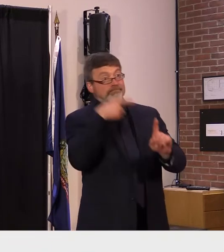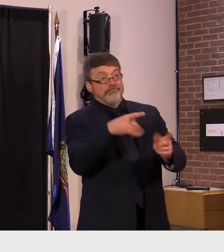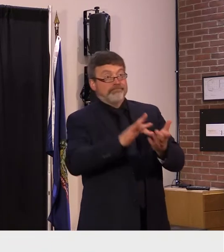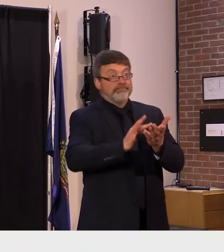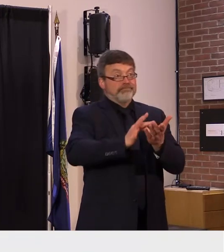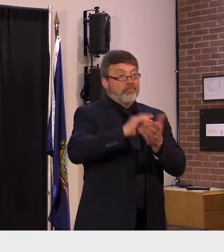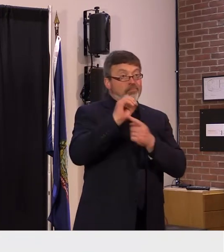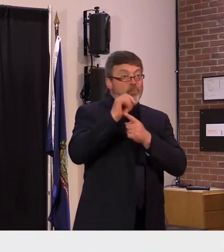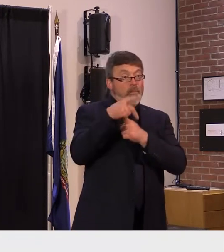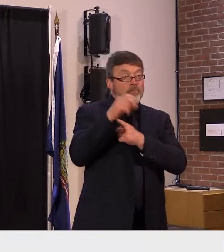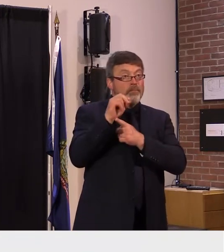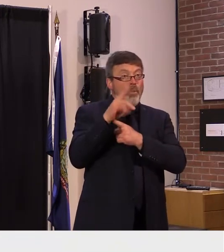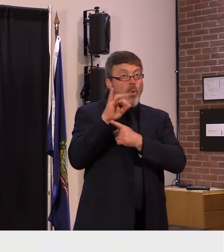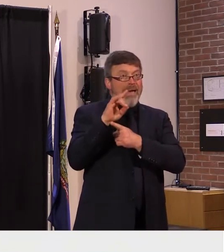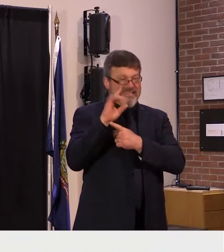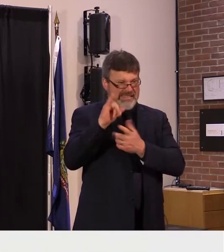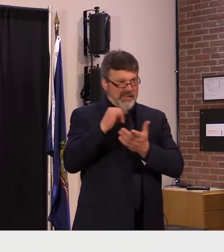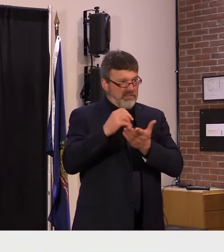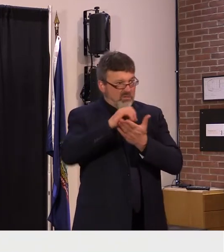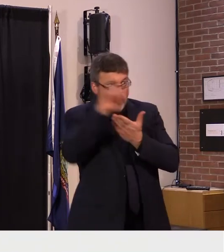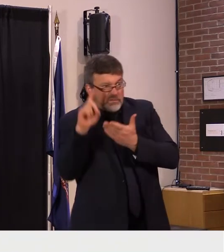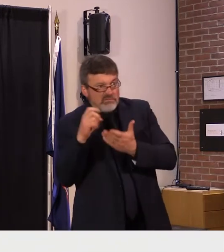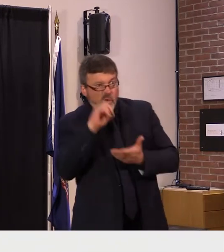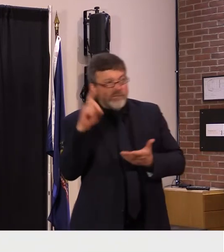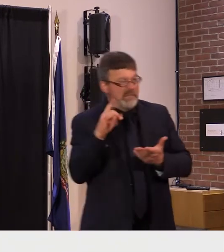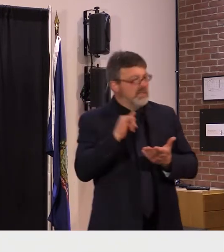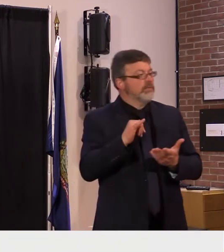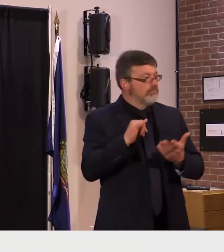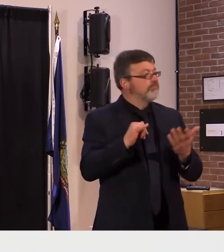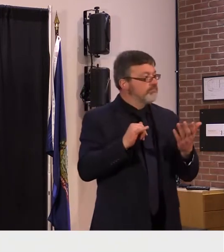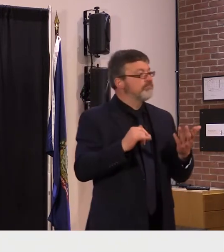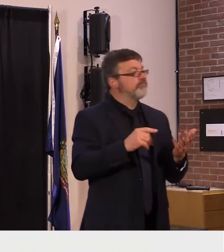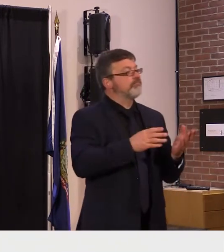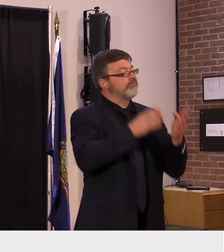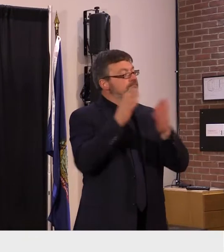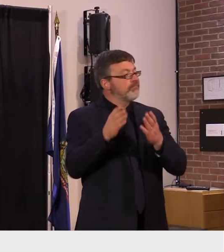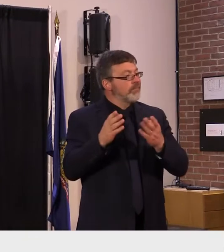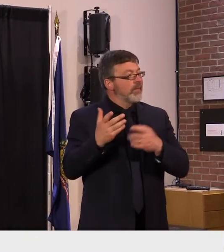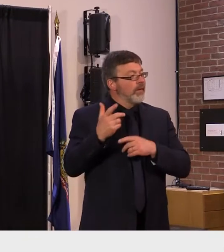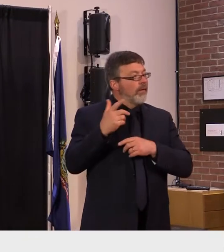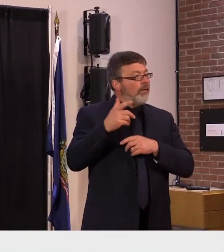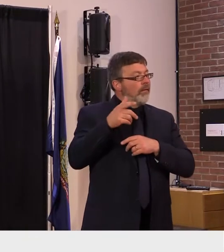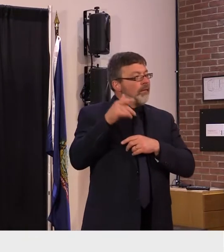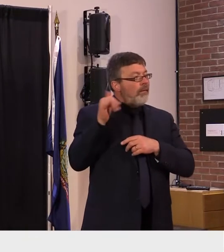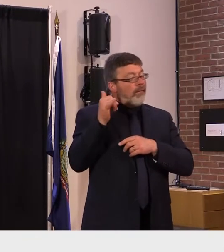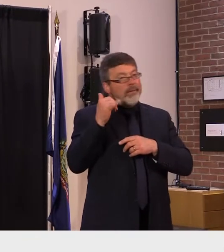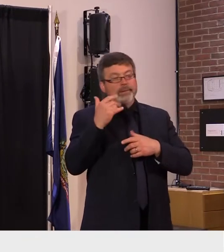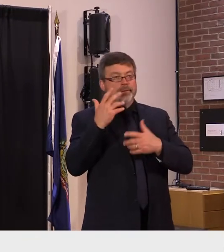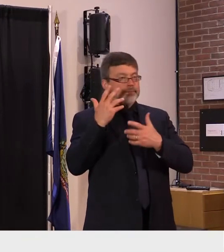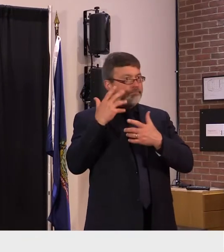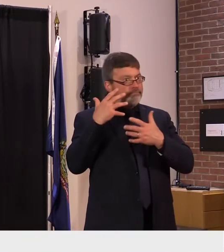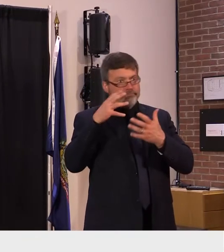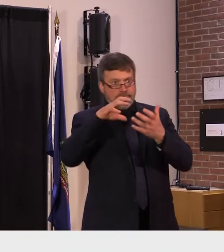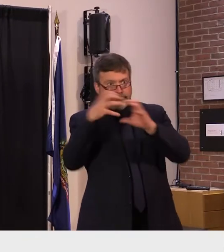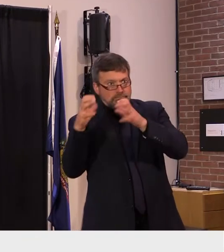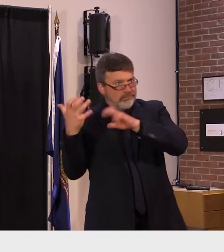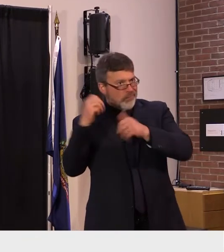ricin incident or other natural disasters or most recently the pandemic